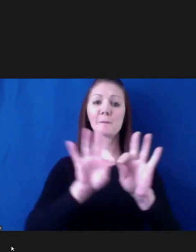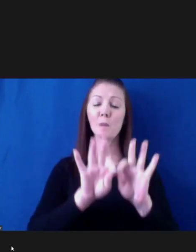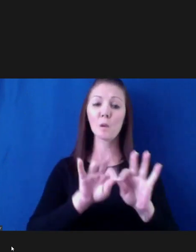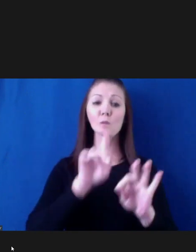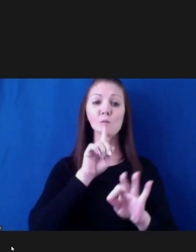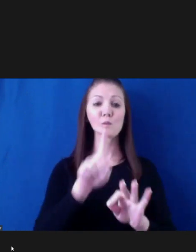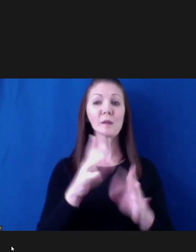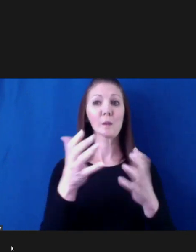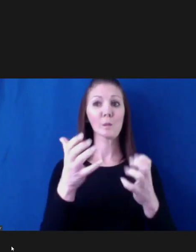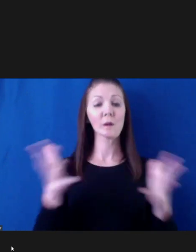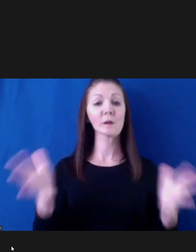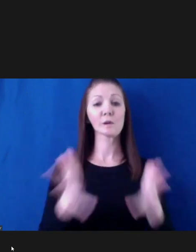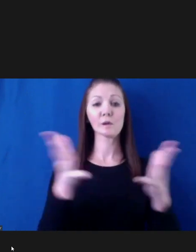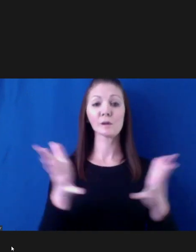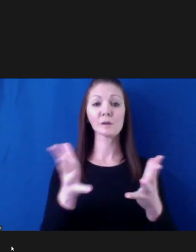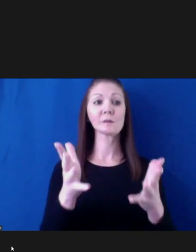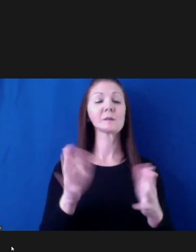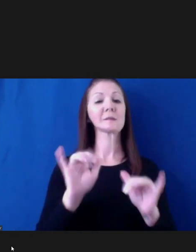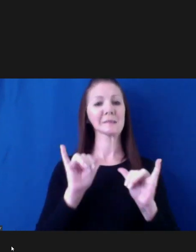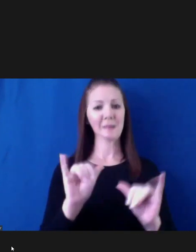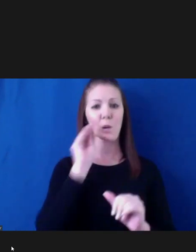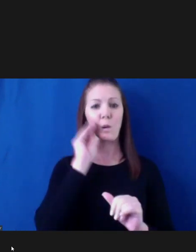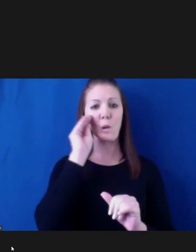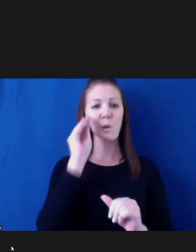off the roads. Yeah.